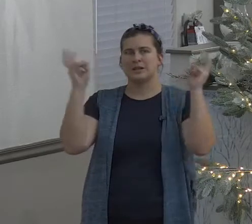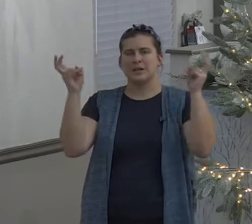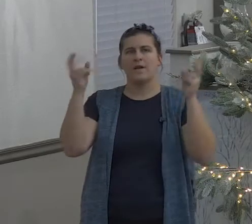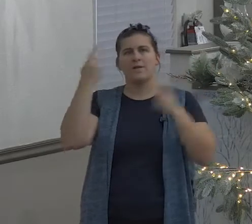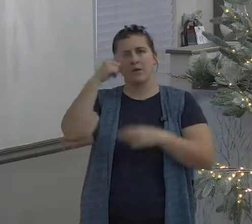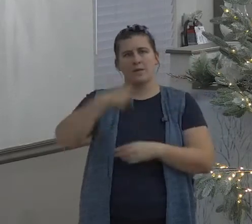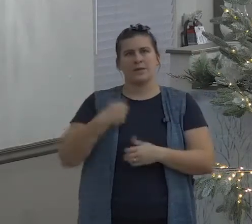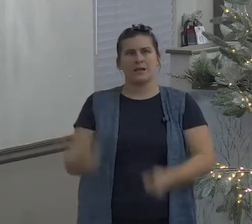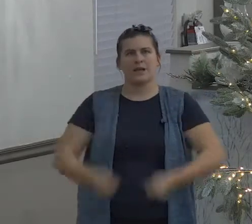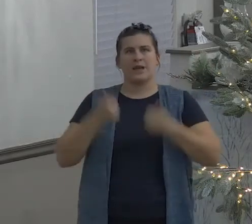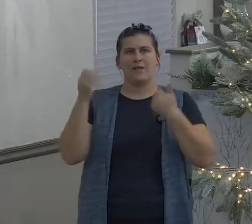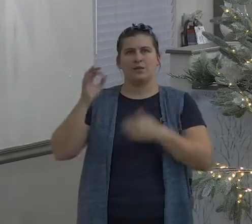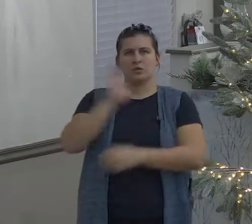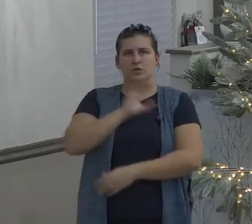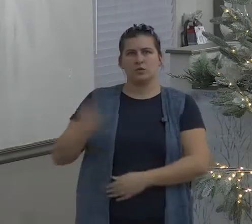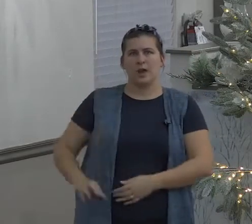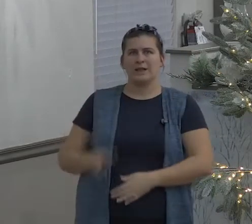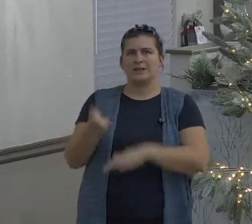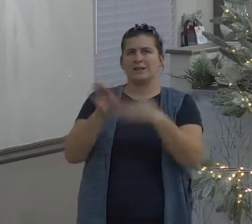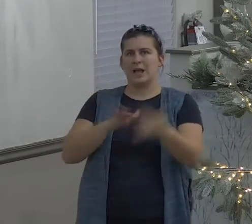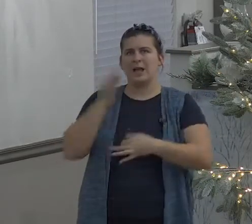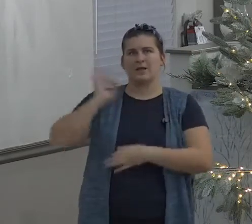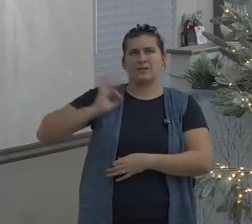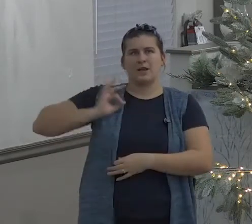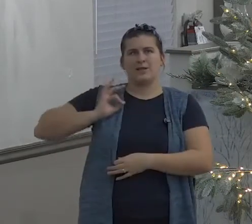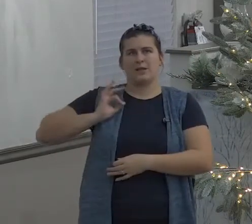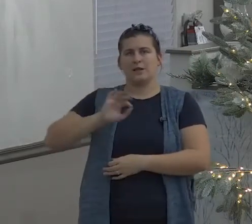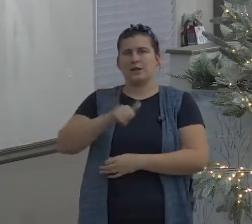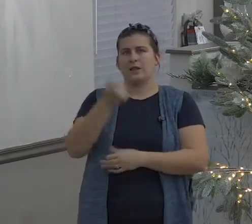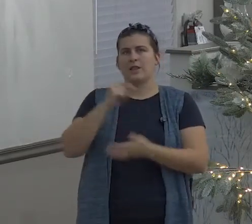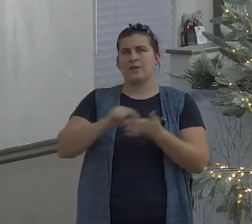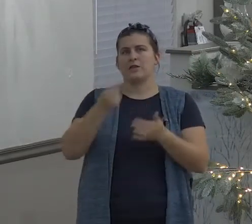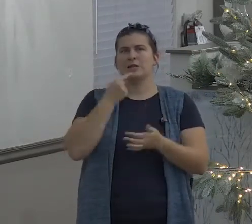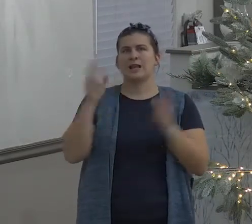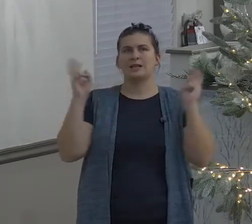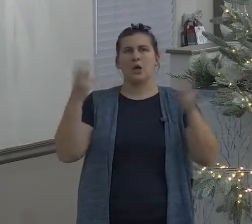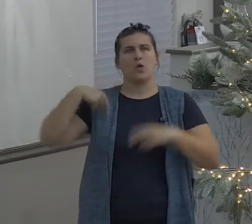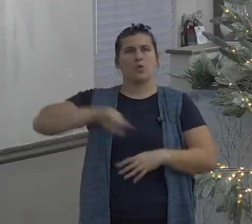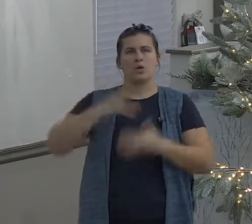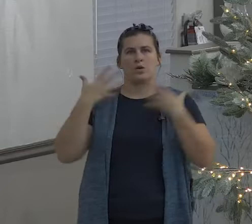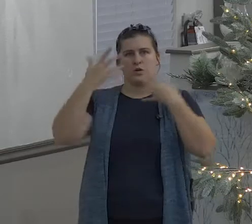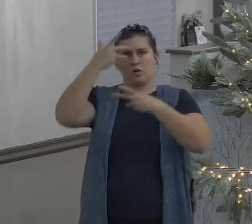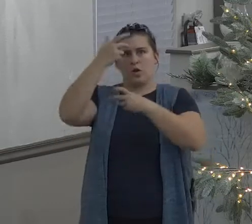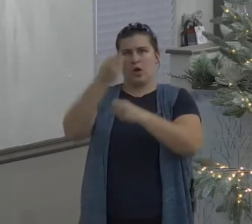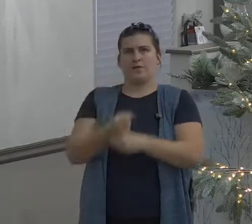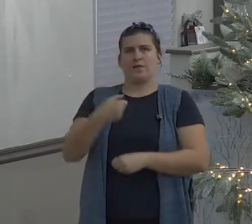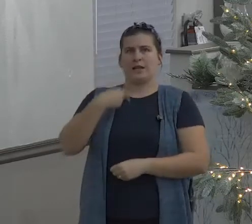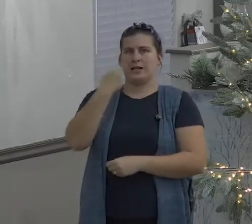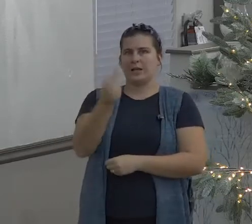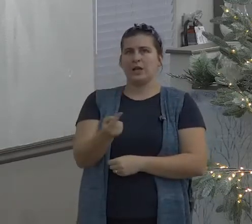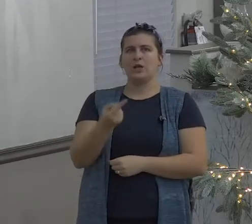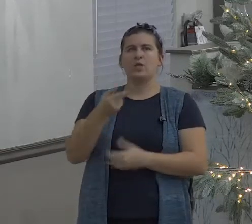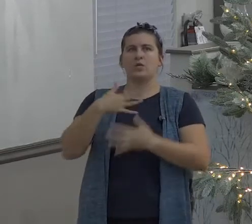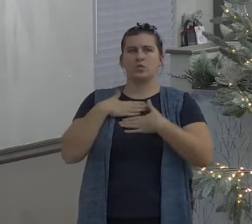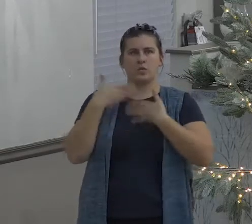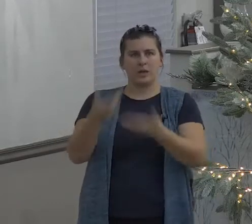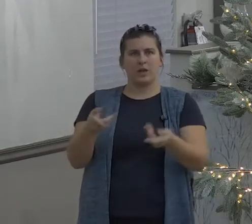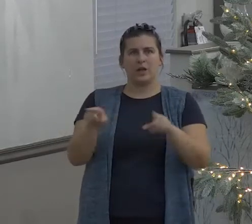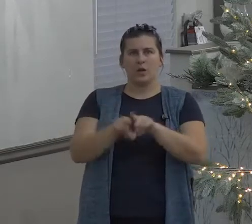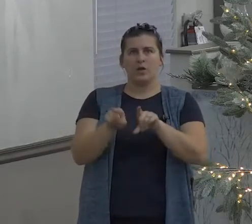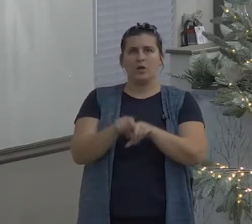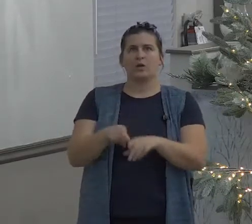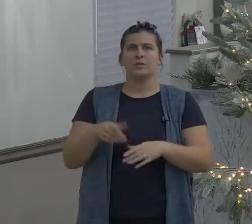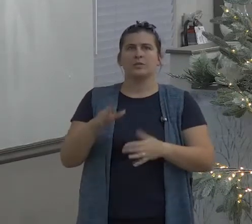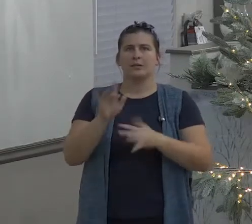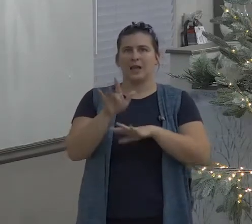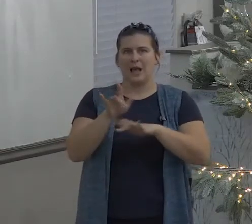Philippians chapter 1 verse 21 the Bible reminds us for to me to live is Christ and to die is gain